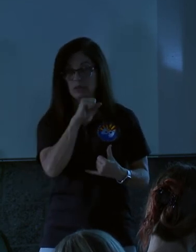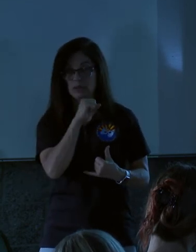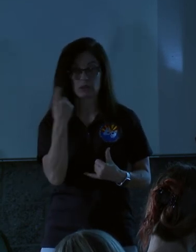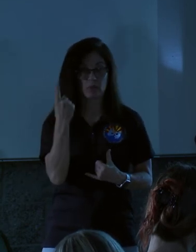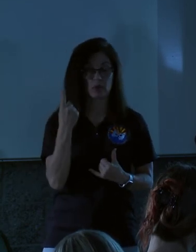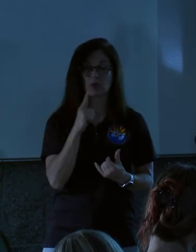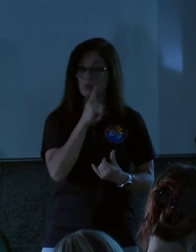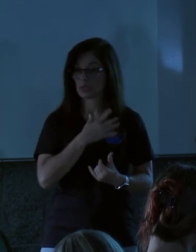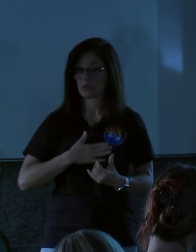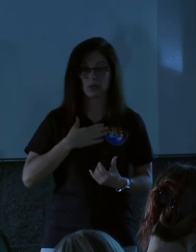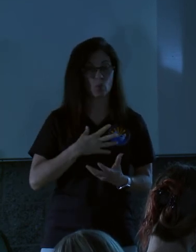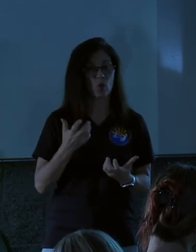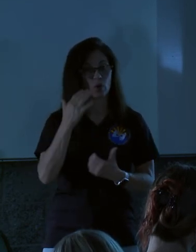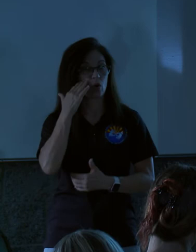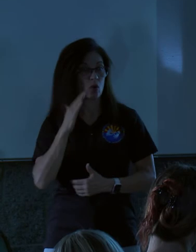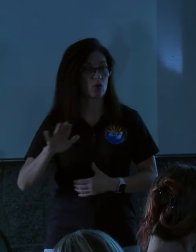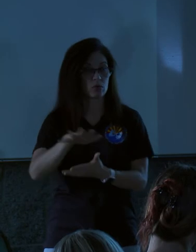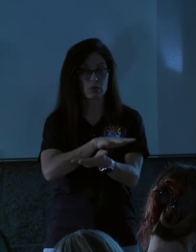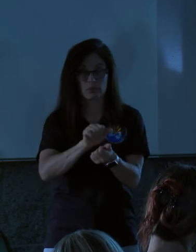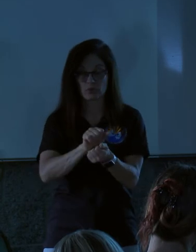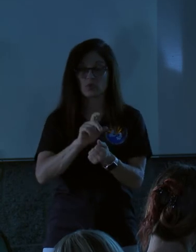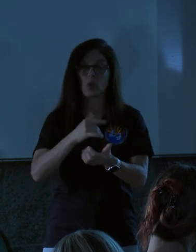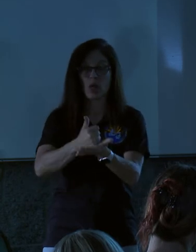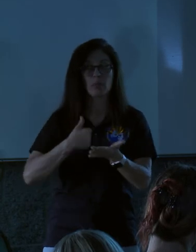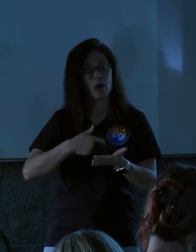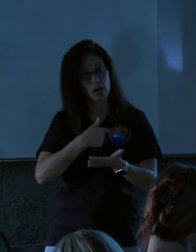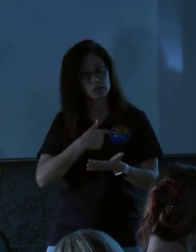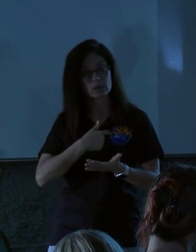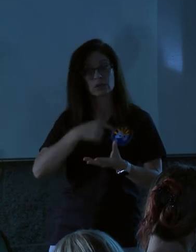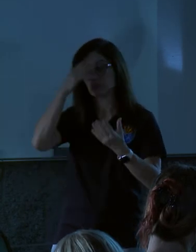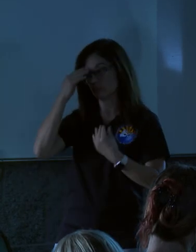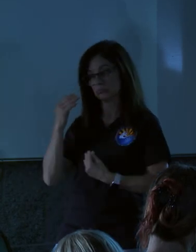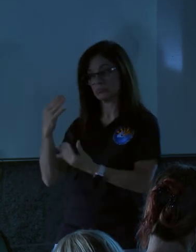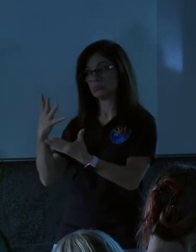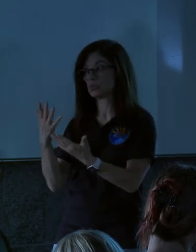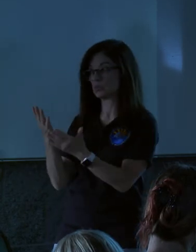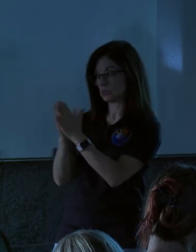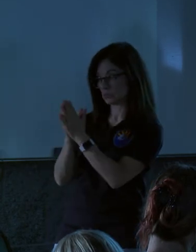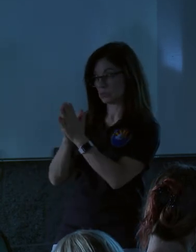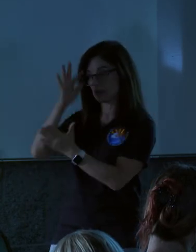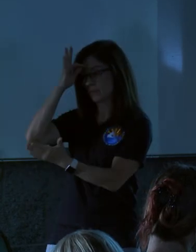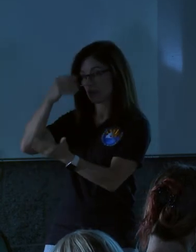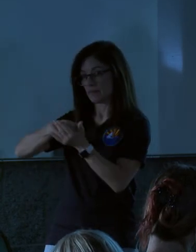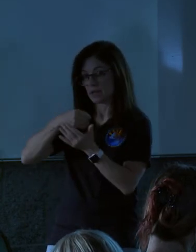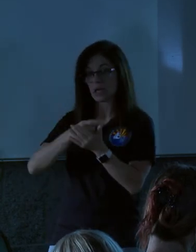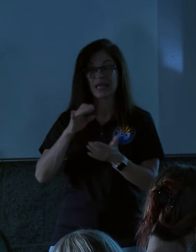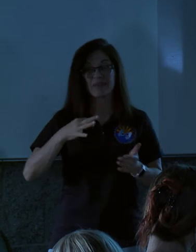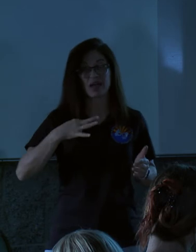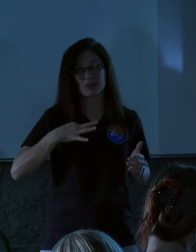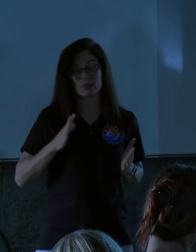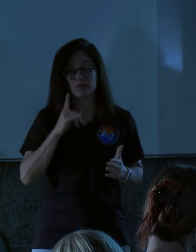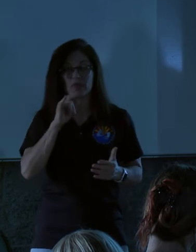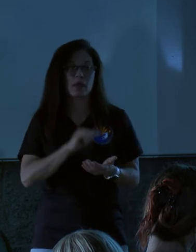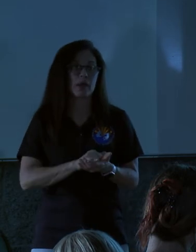we really would appreciate knowing, because that then helps us go and seek federal funding if we're eligible for